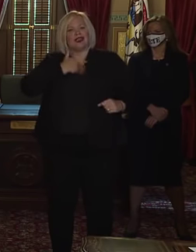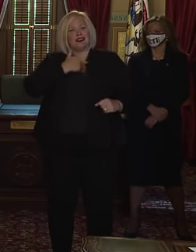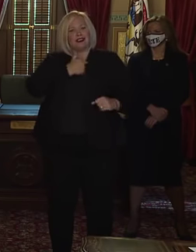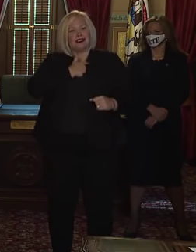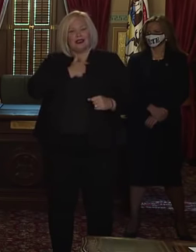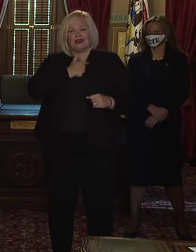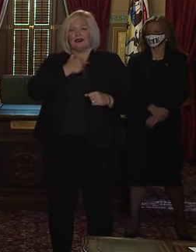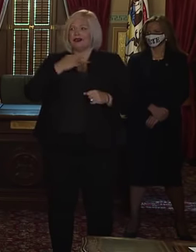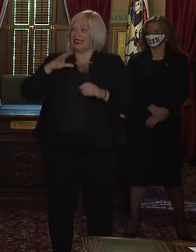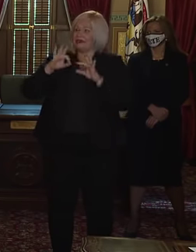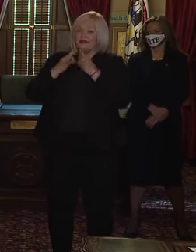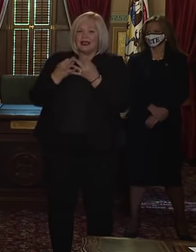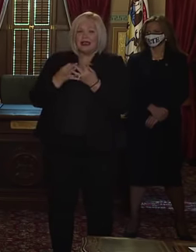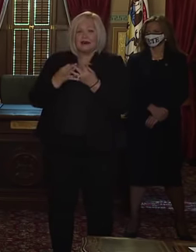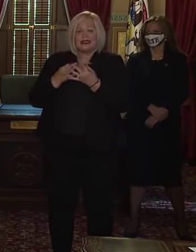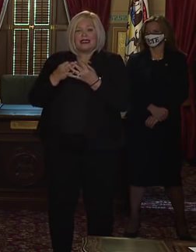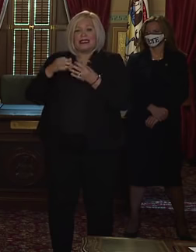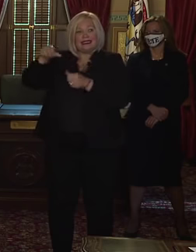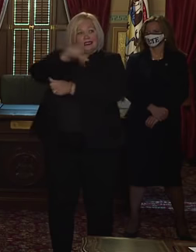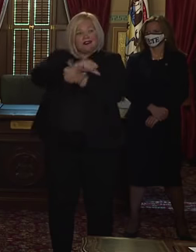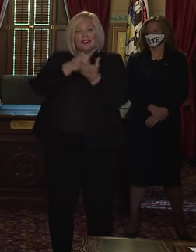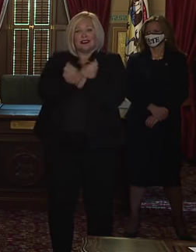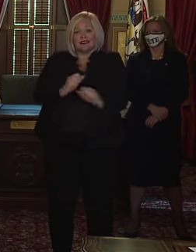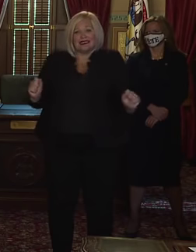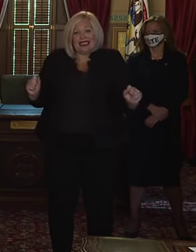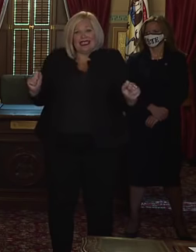keep ourselves, our families, and one another safe.